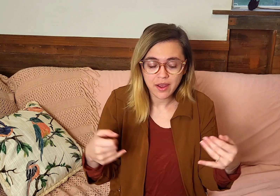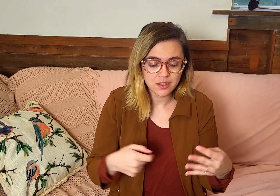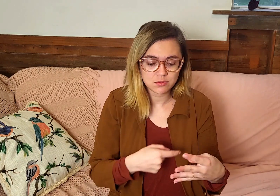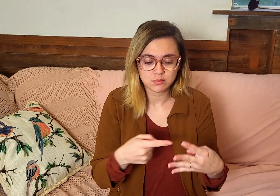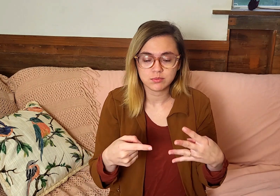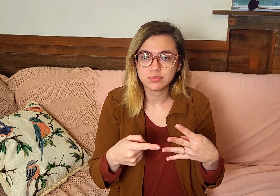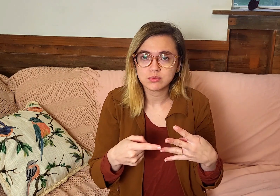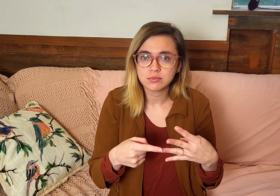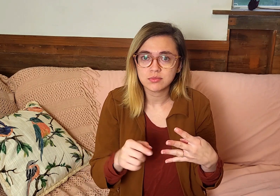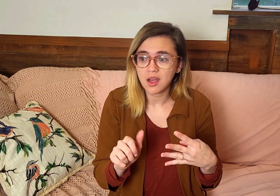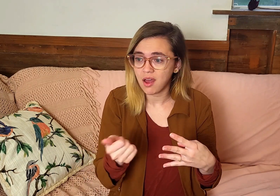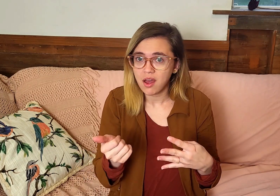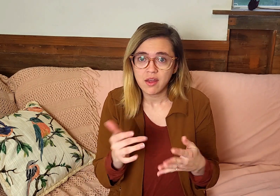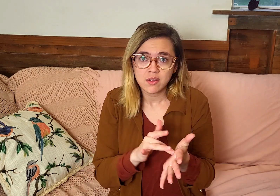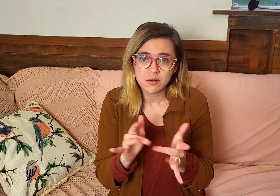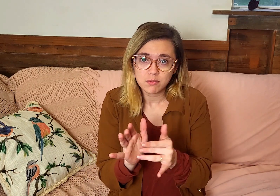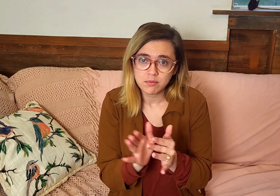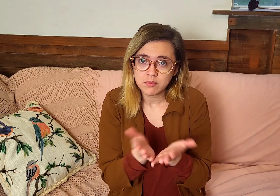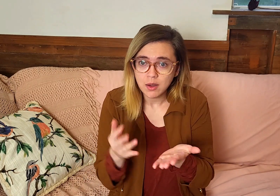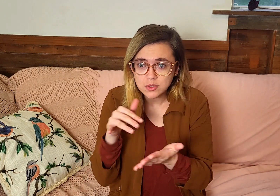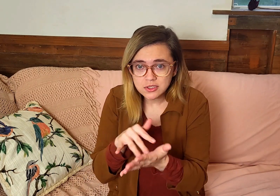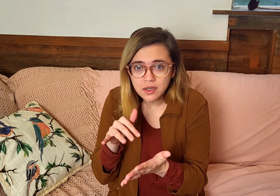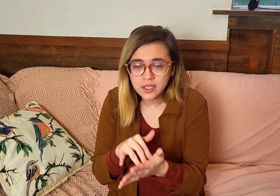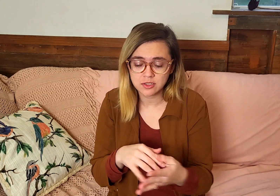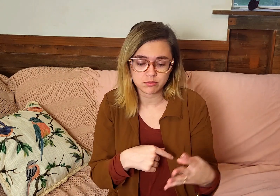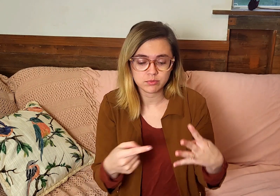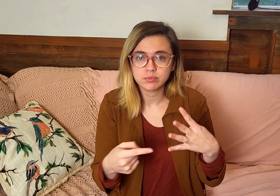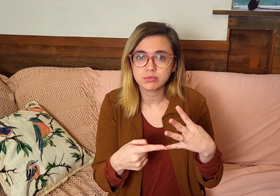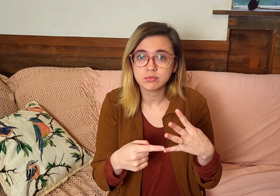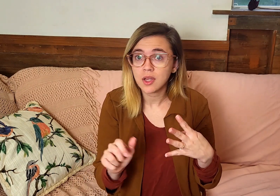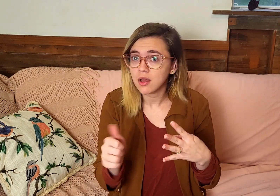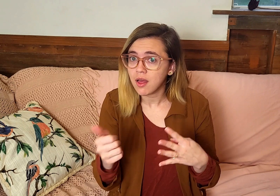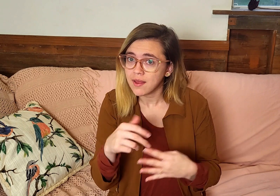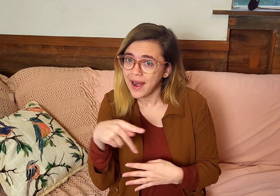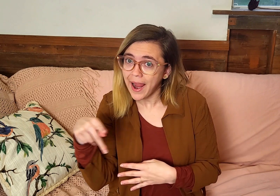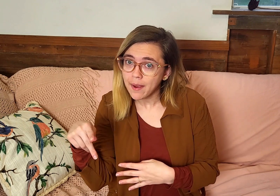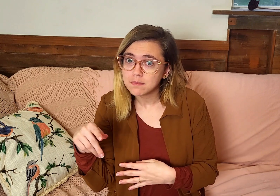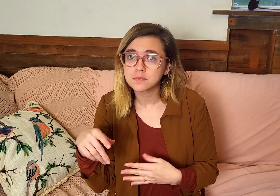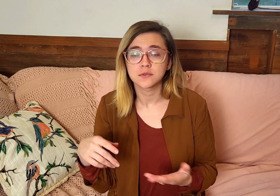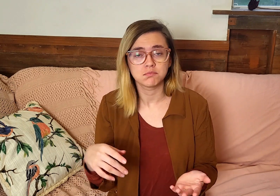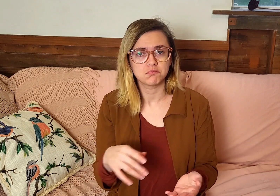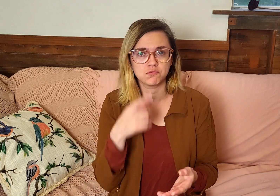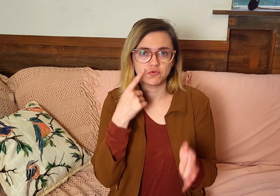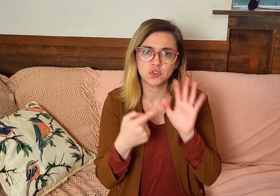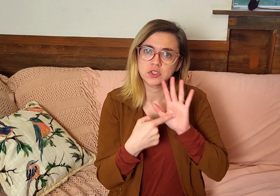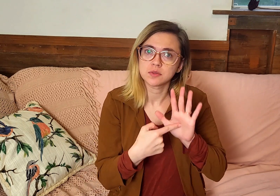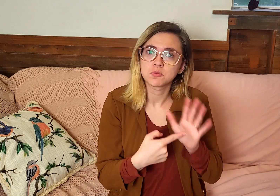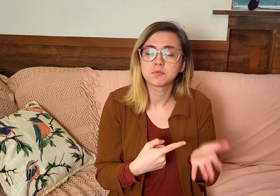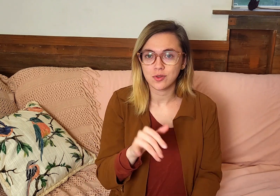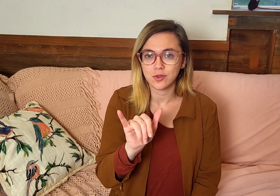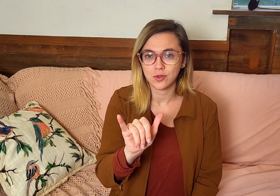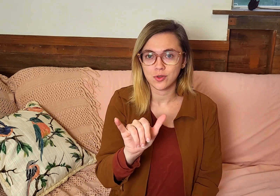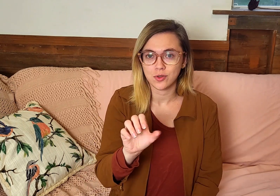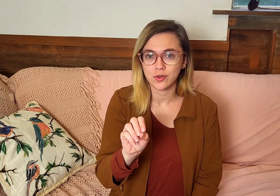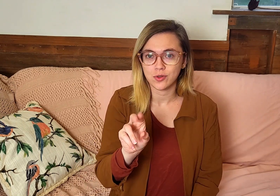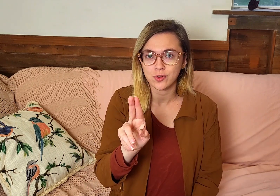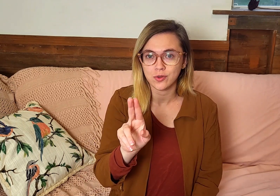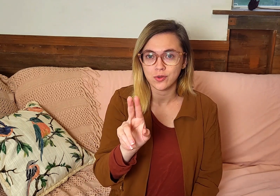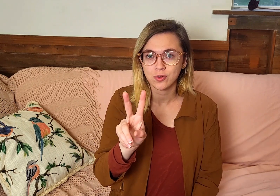There's also timelines. And there's other Bible studies you could follow along. There's also other apps you can go